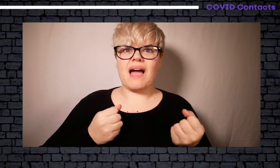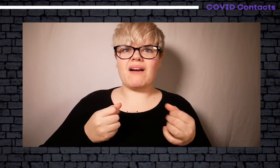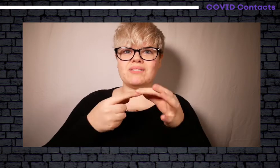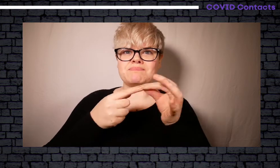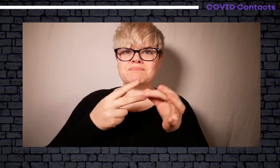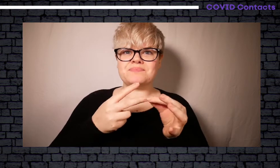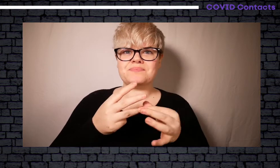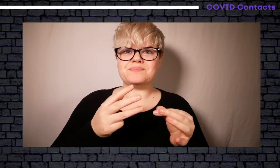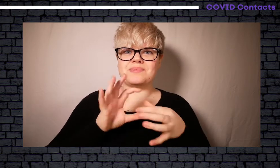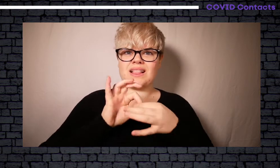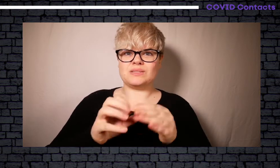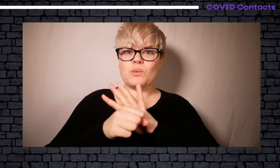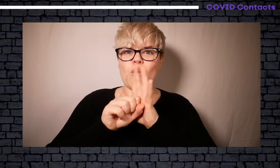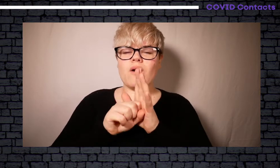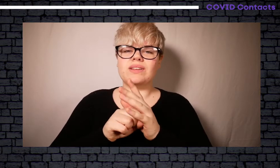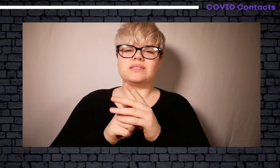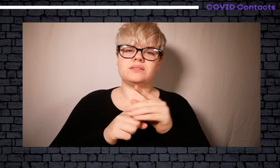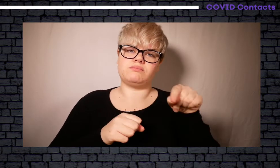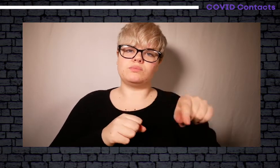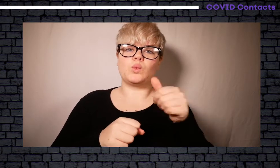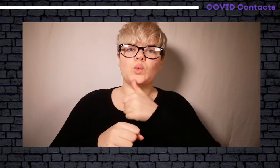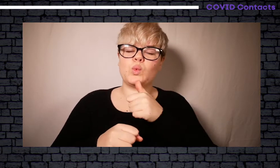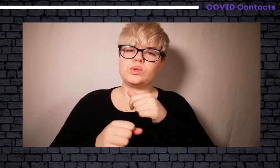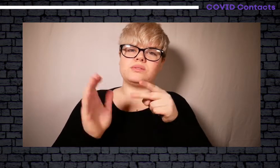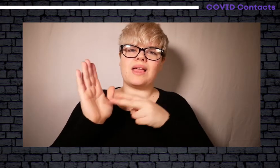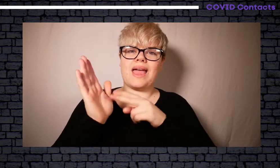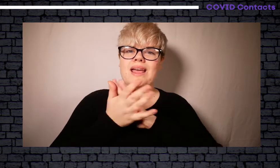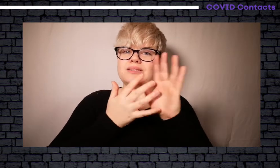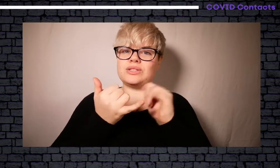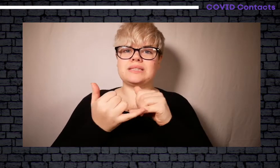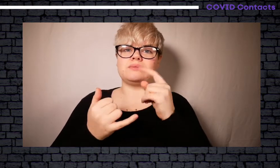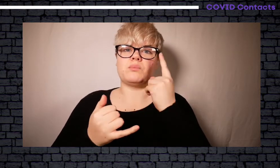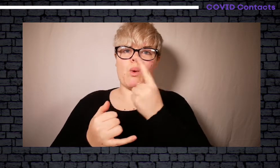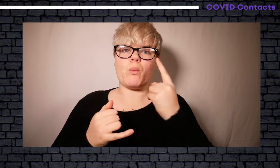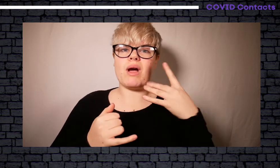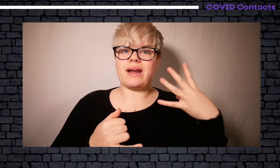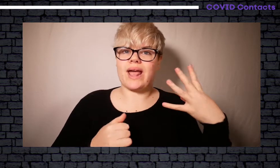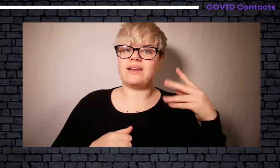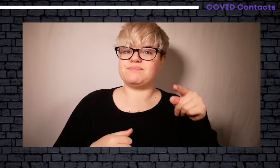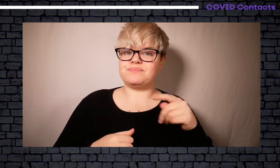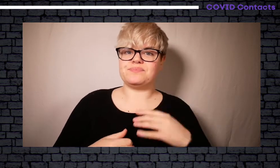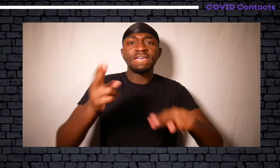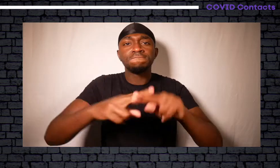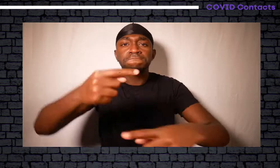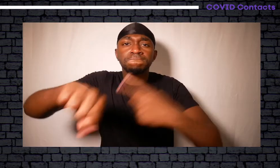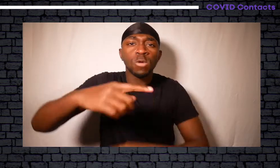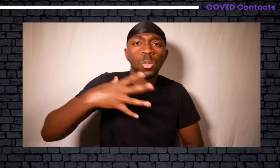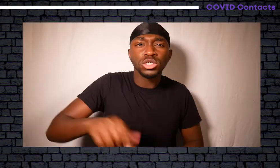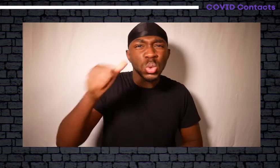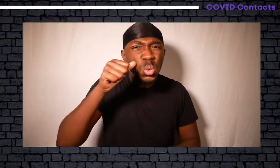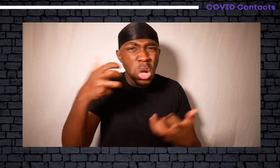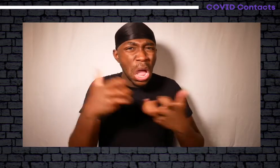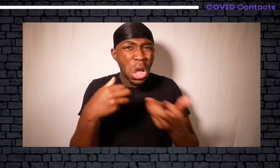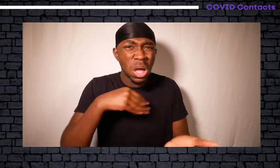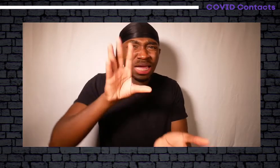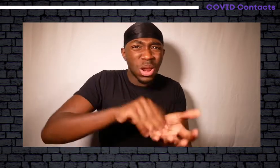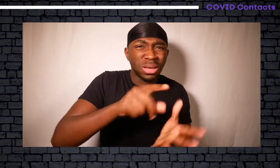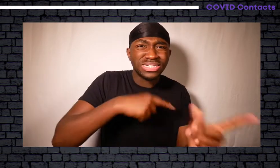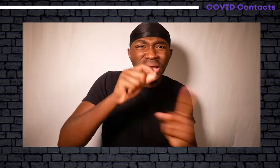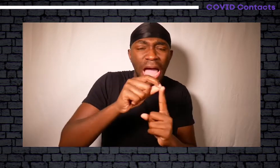symptoms or you have been in close contact with someone who has tested positive for COVID. If you would